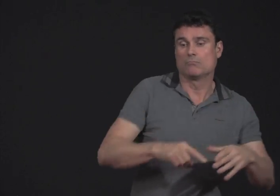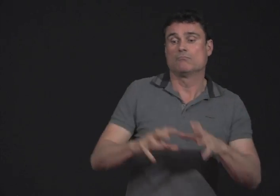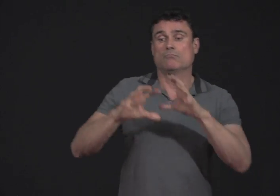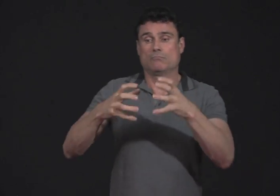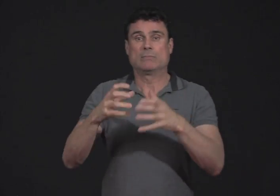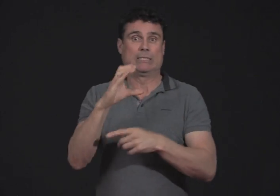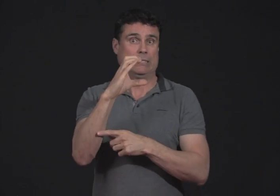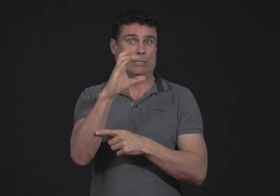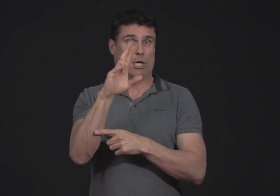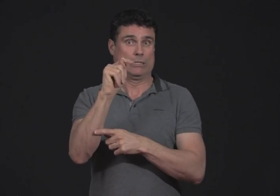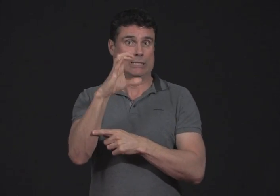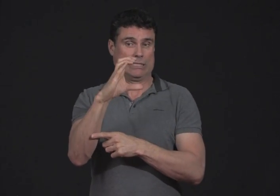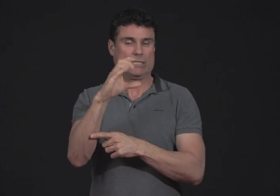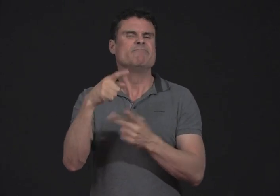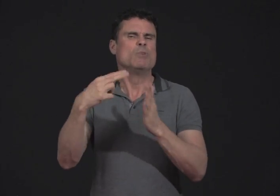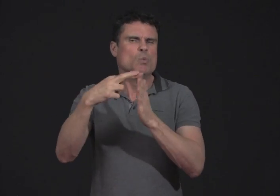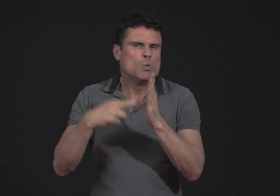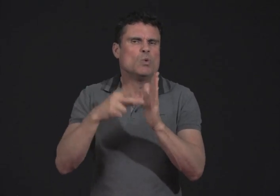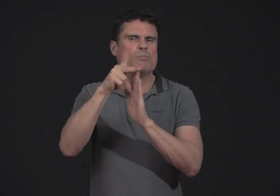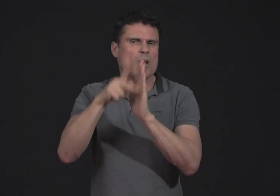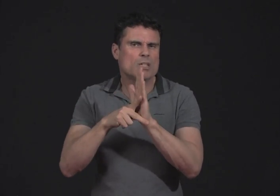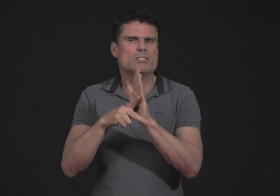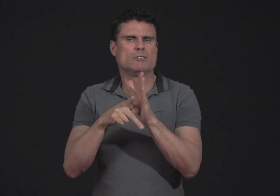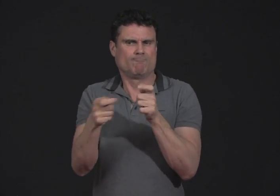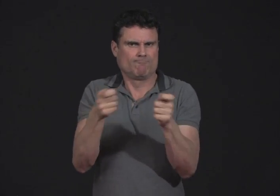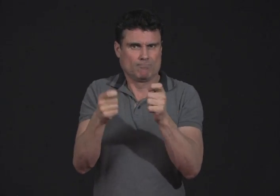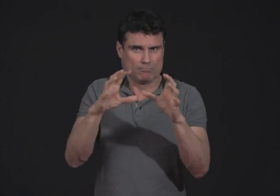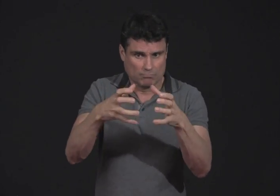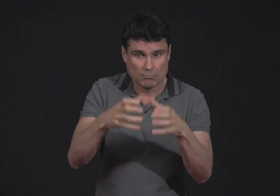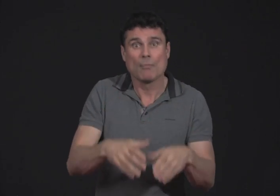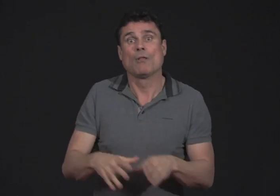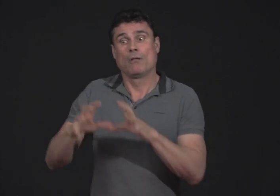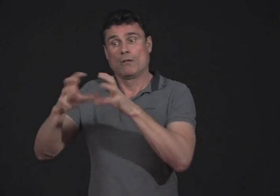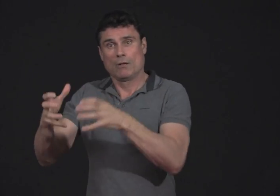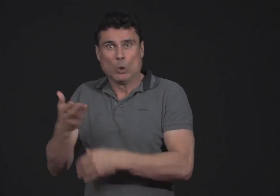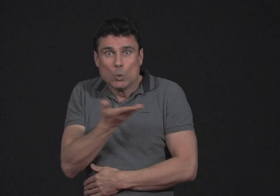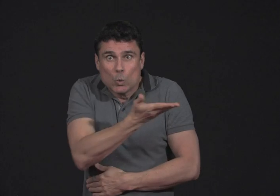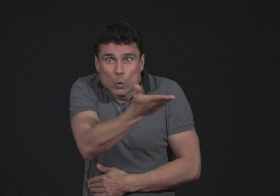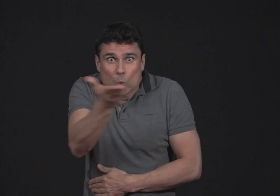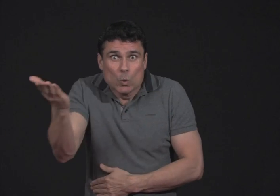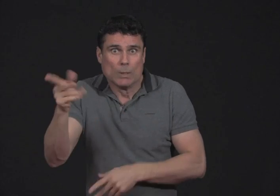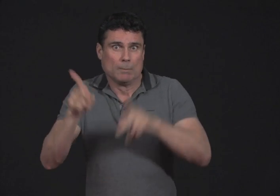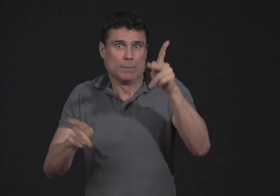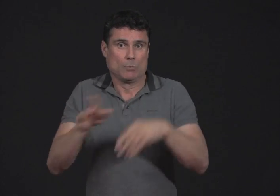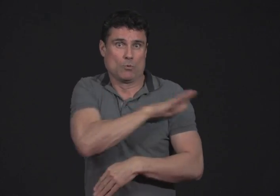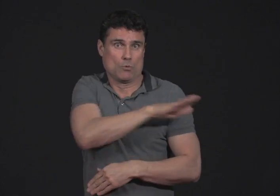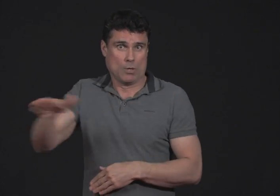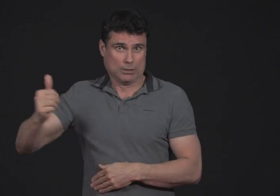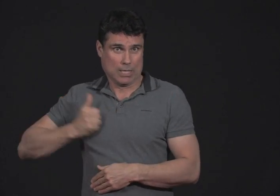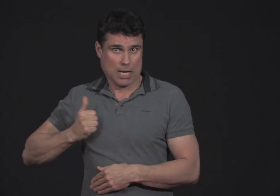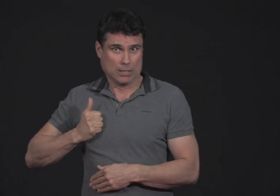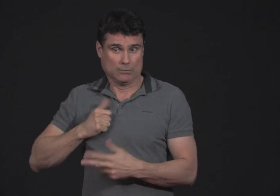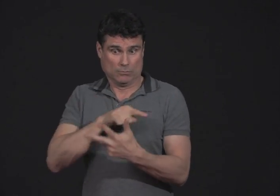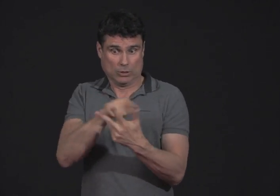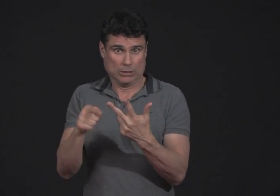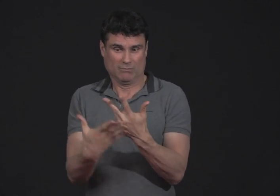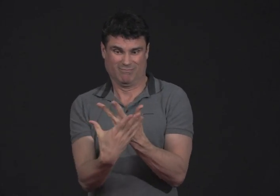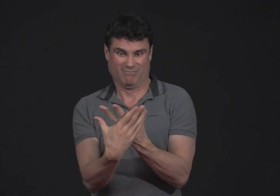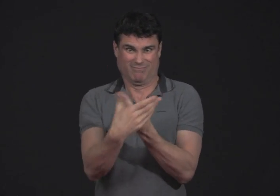MPs, the CRTC regulatory body, and you, Canadian citizens. By